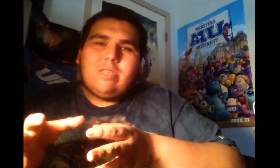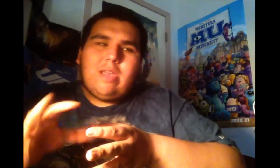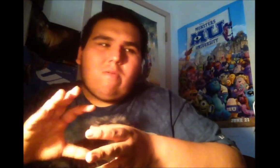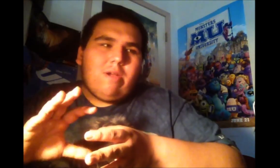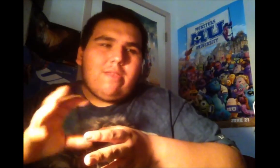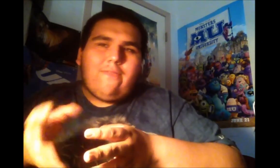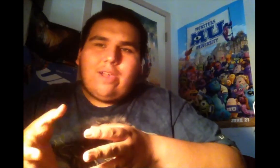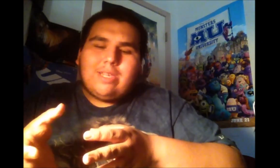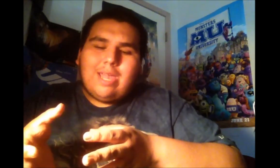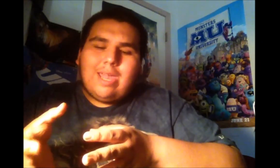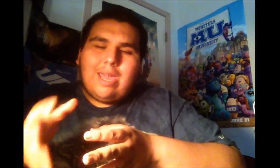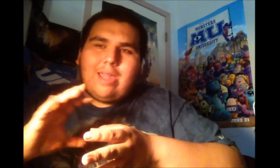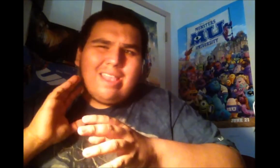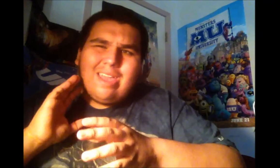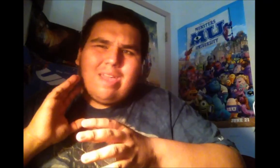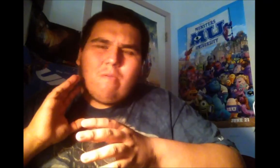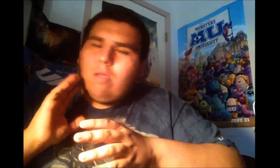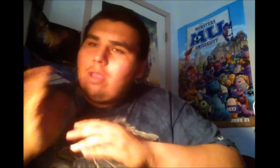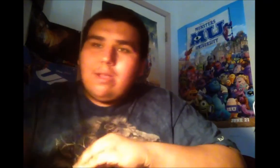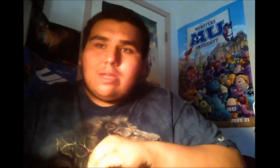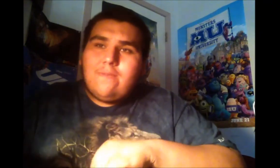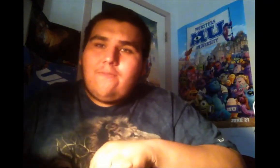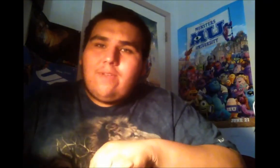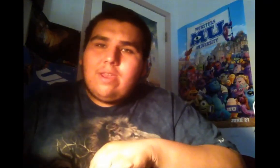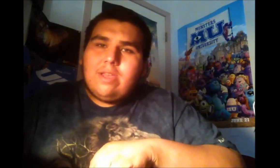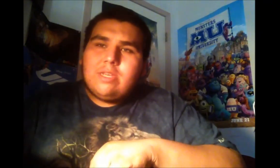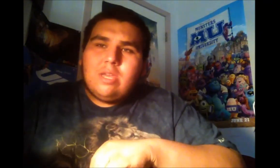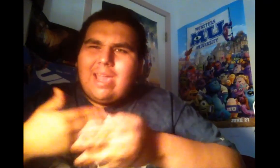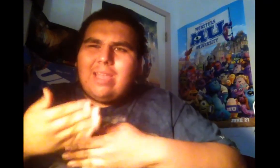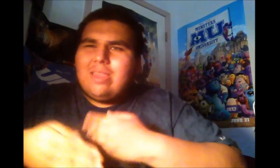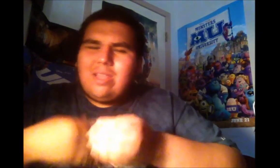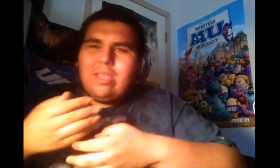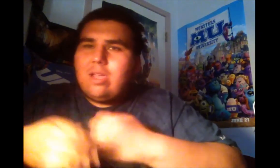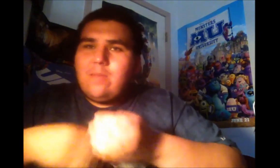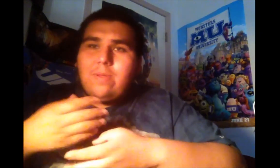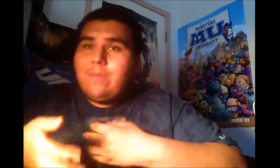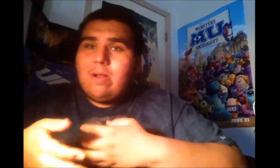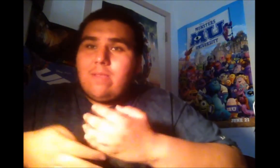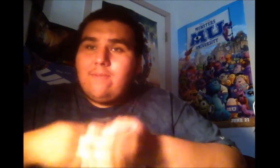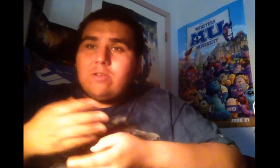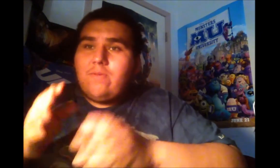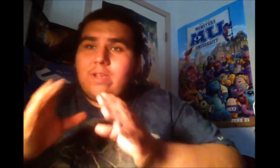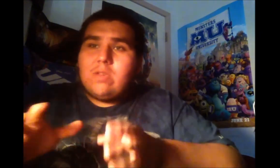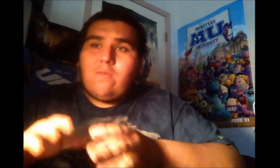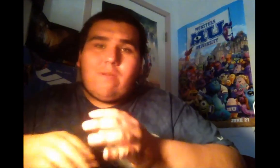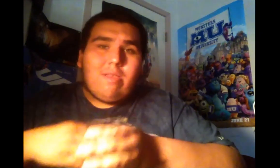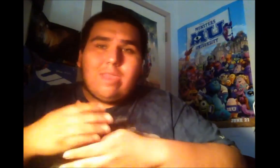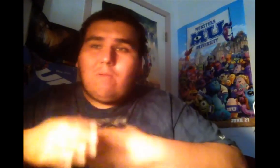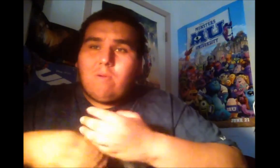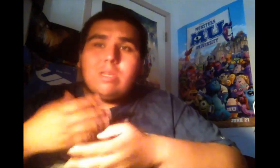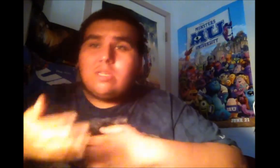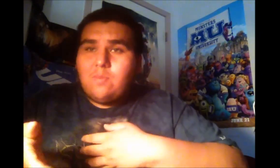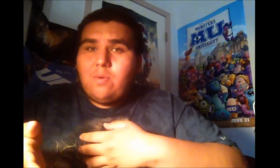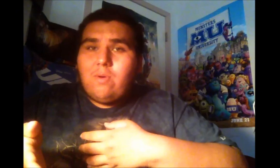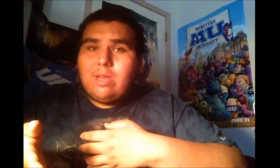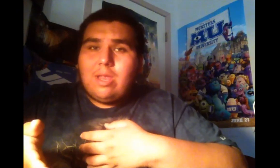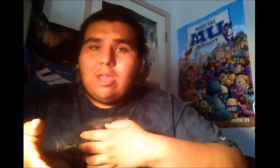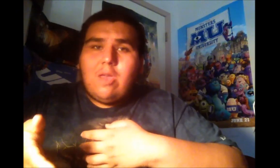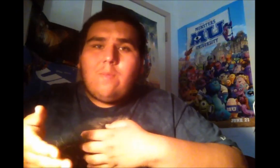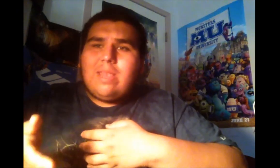say, are one of the flaws I had. They really look unfinished. I thought they could have been better. The visual effects overall, they were disappointing. But